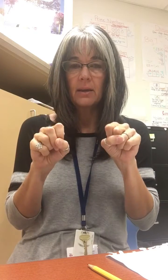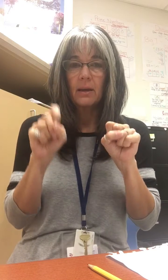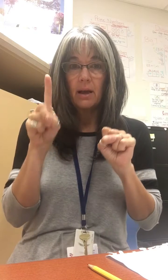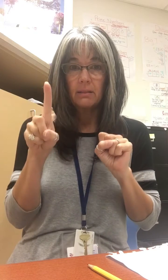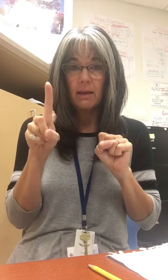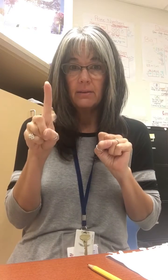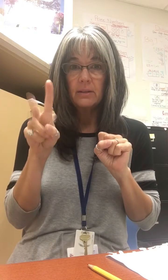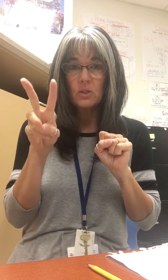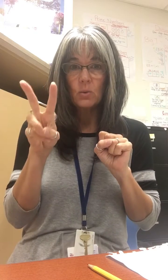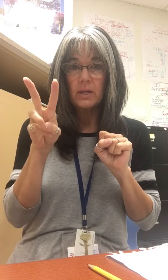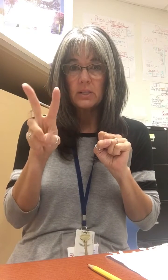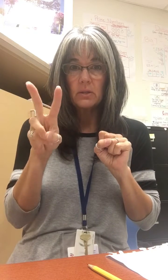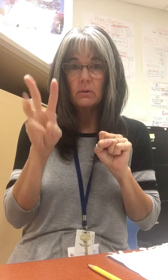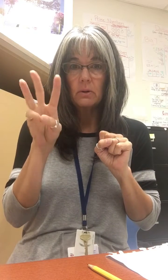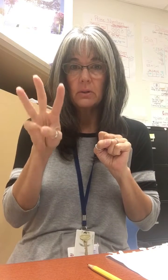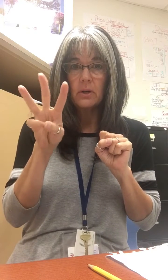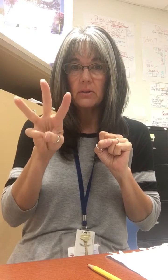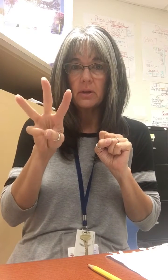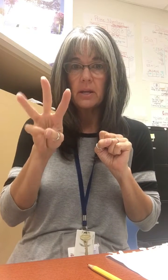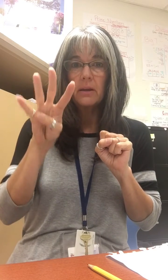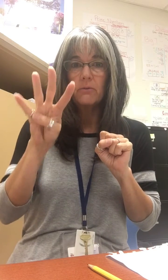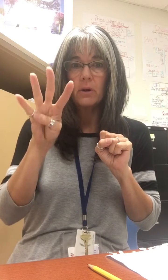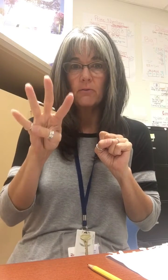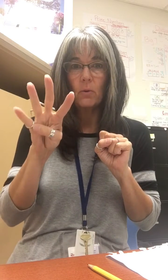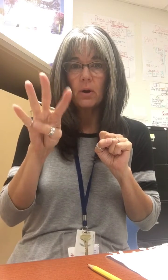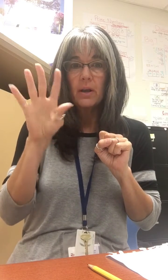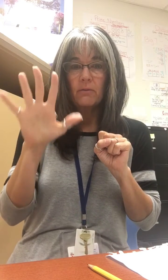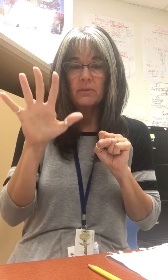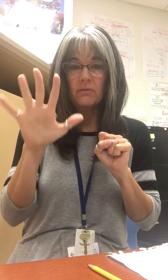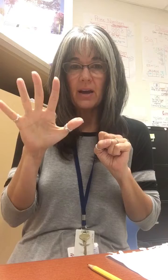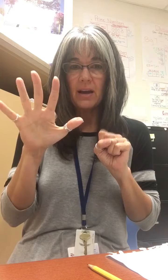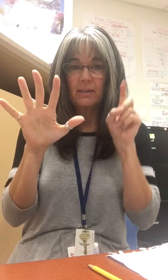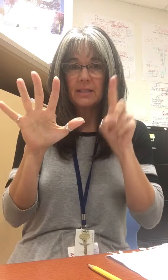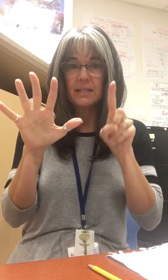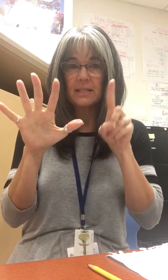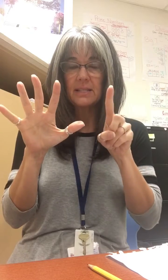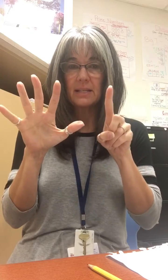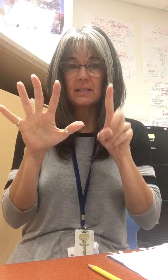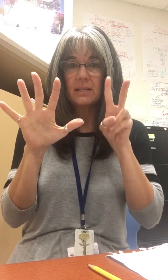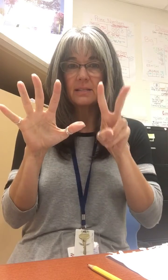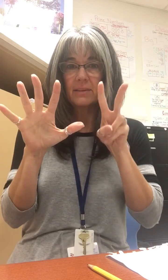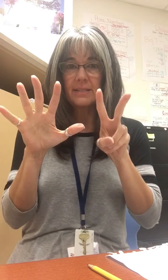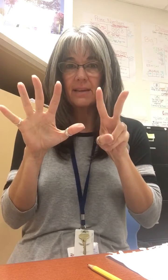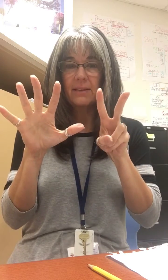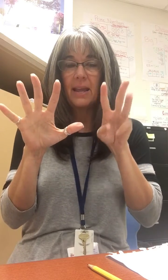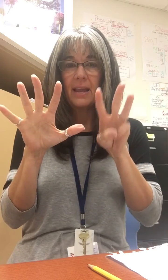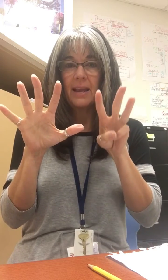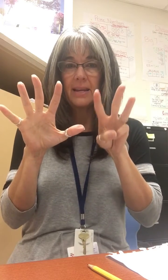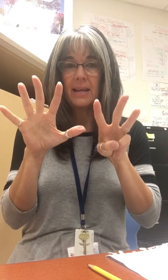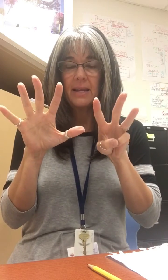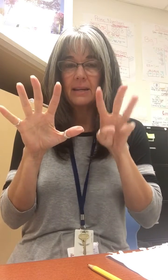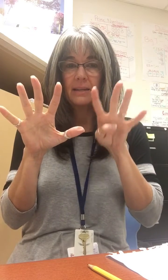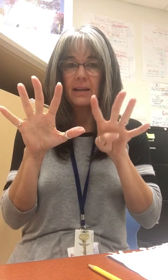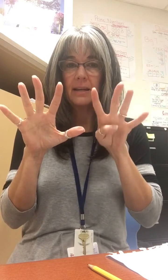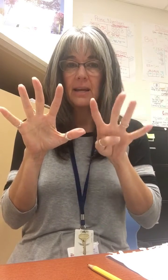11, 22, 33, 44, 55, 66, 77, 88, 99,